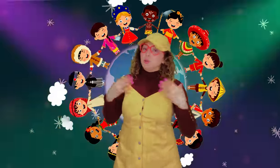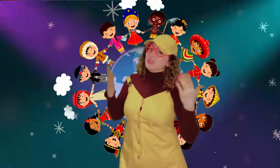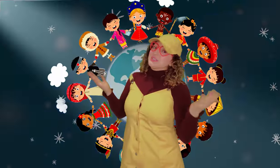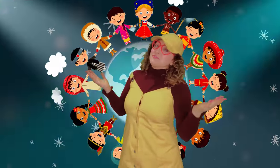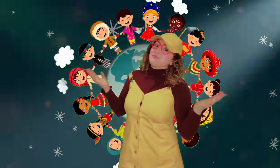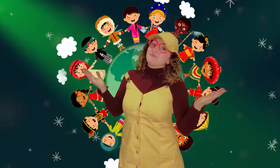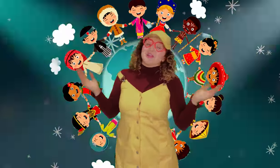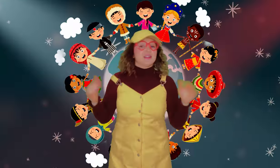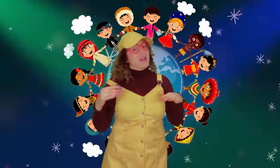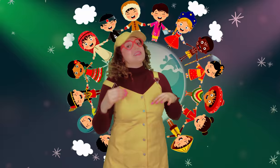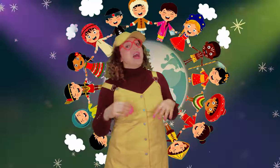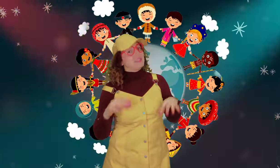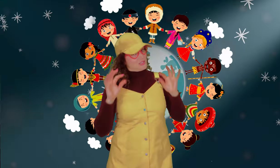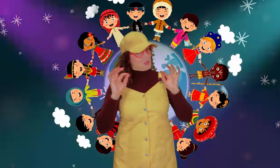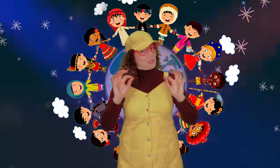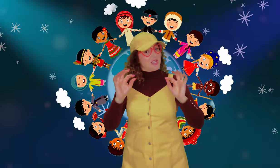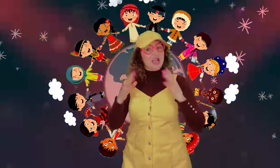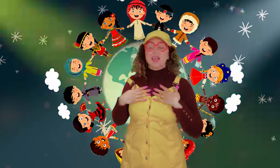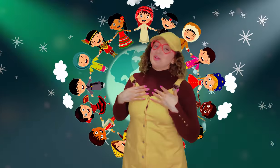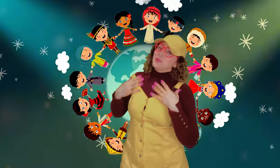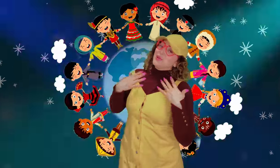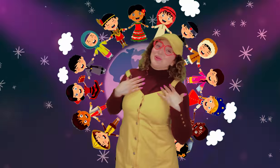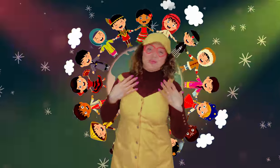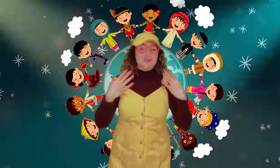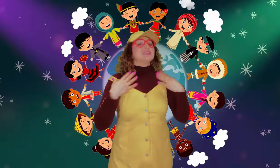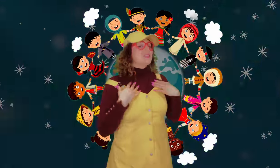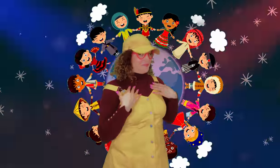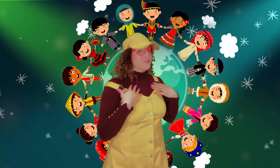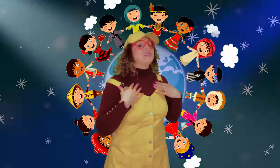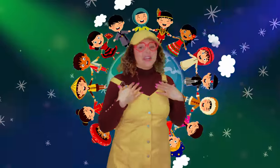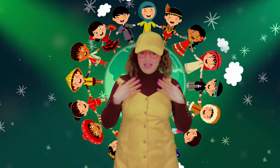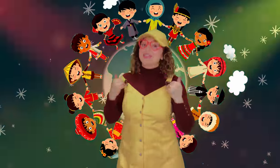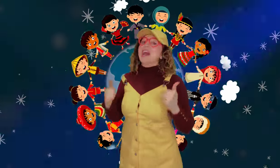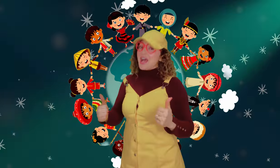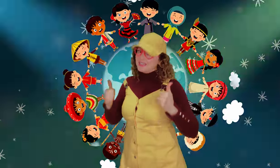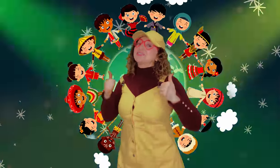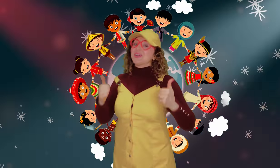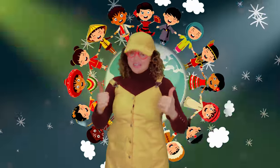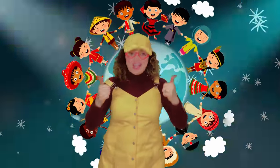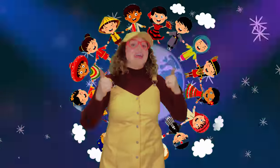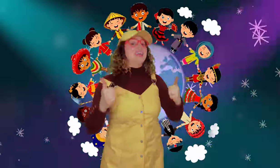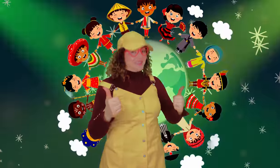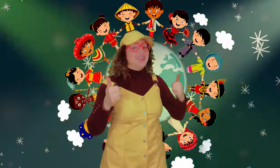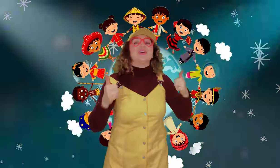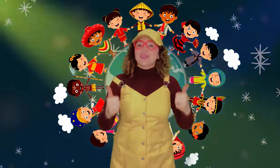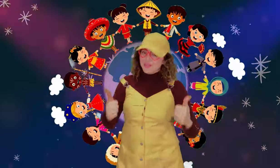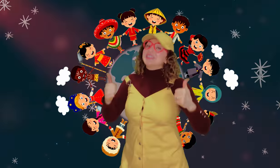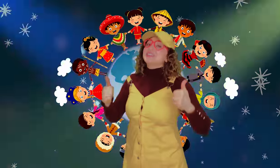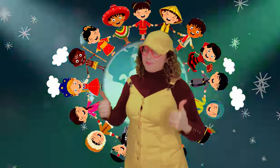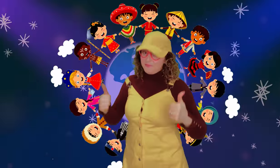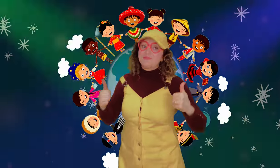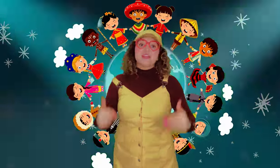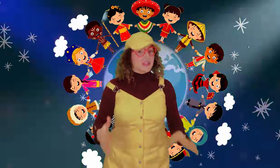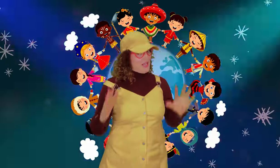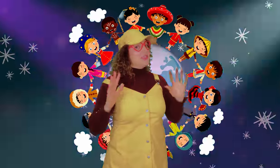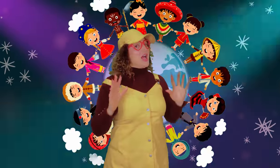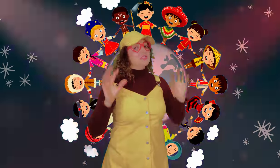look different when I'm not okay We all look different when I'm not okay We all look different when I'm not